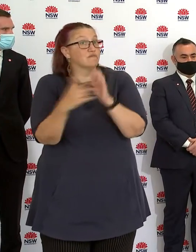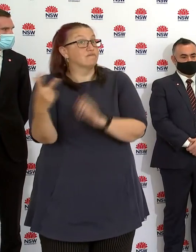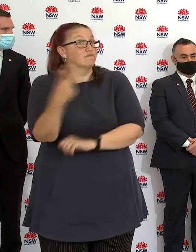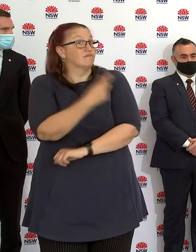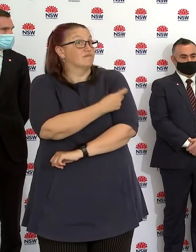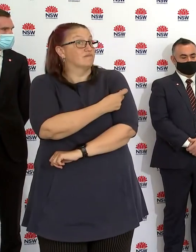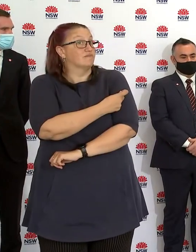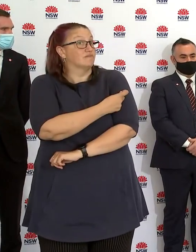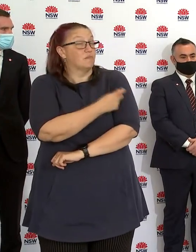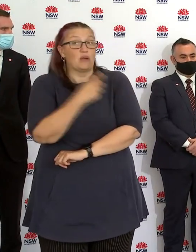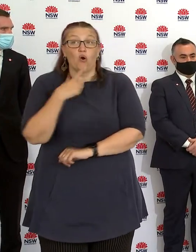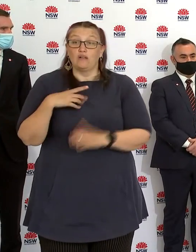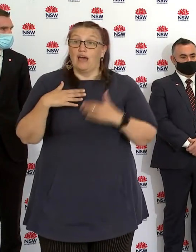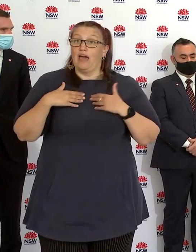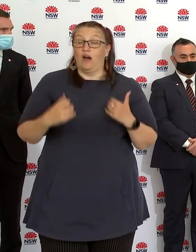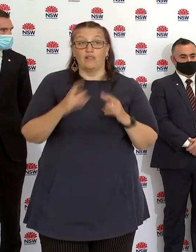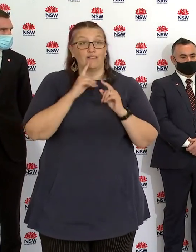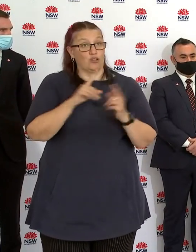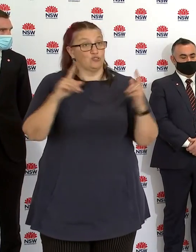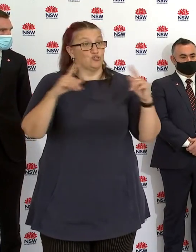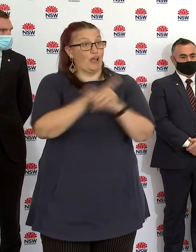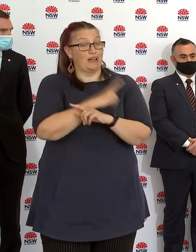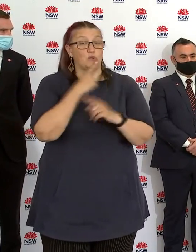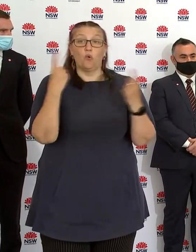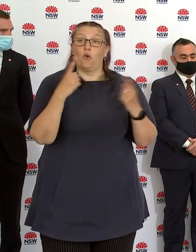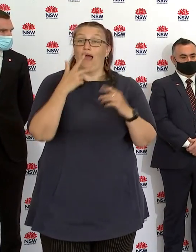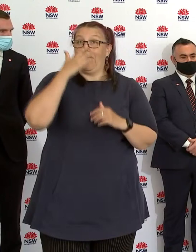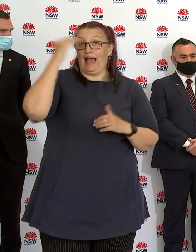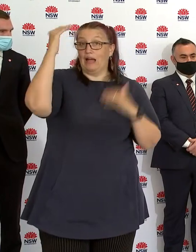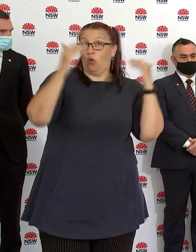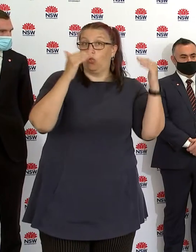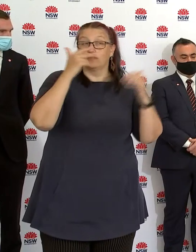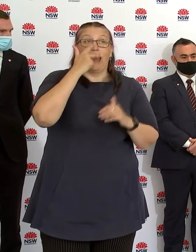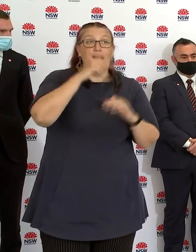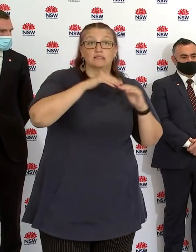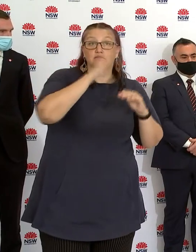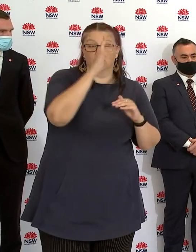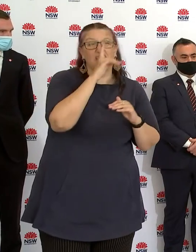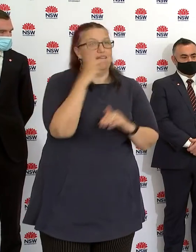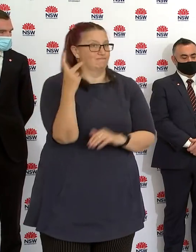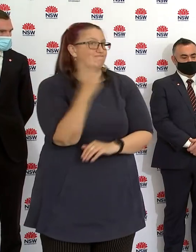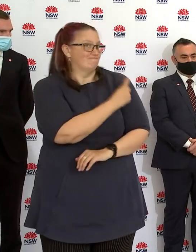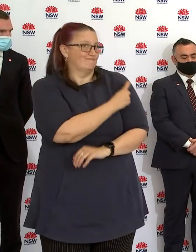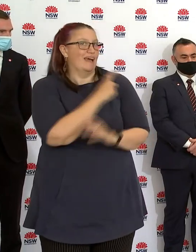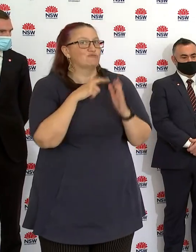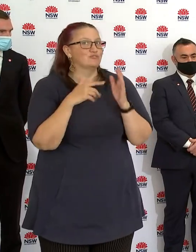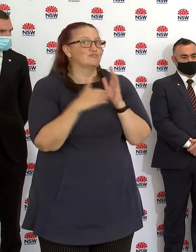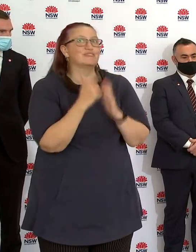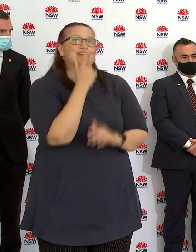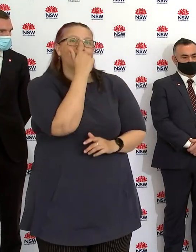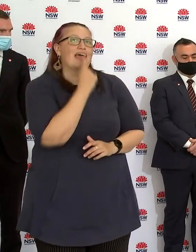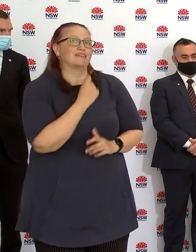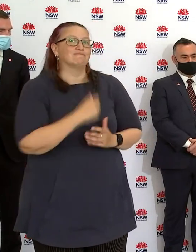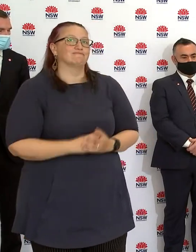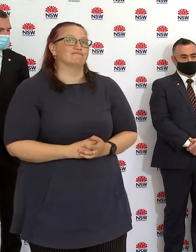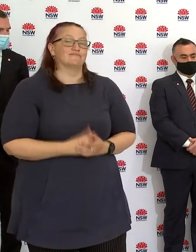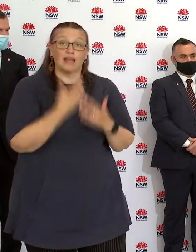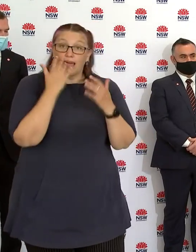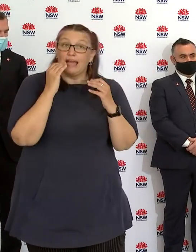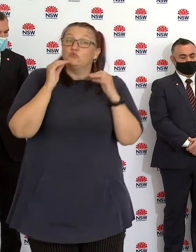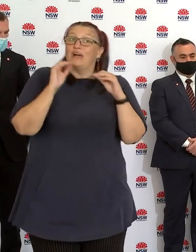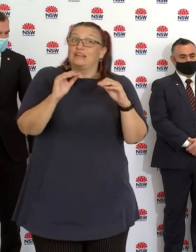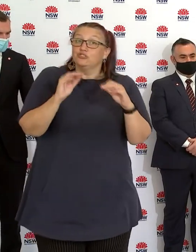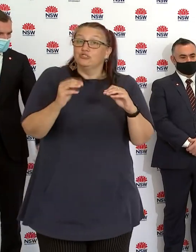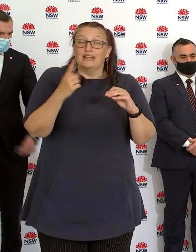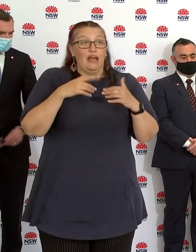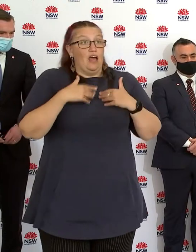adult is able to take the AstraZeneca. And of course, education and health will have more to say about that moving forward. But our intention is that Year 12